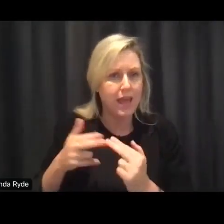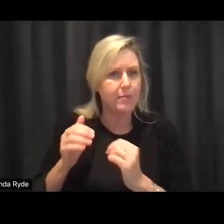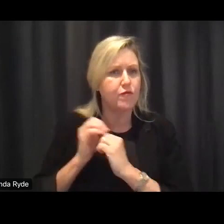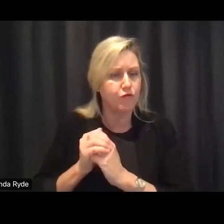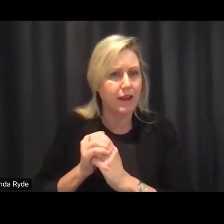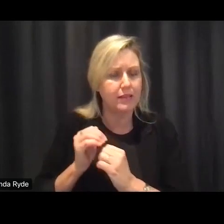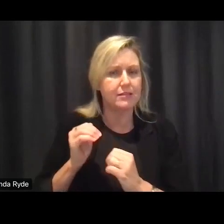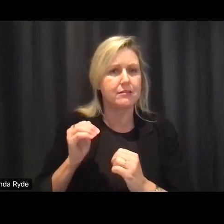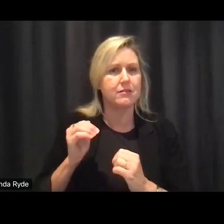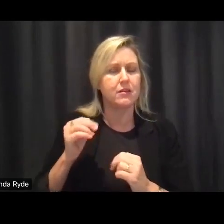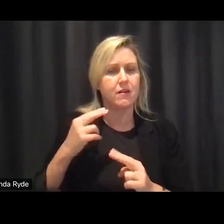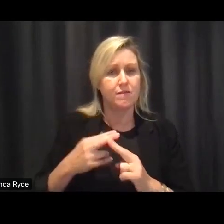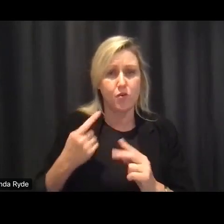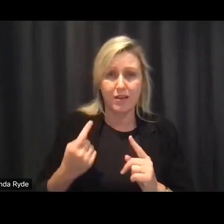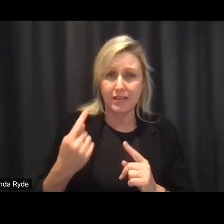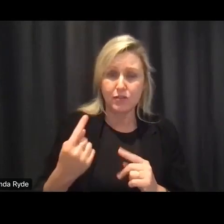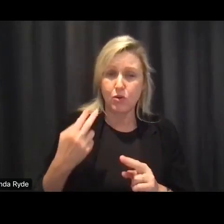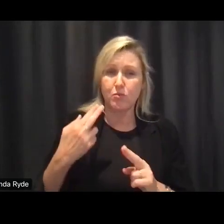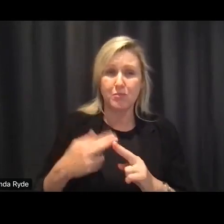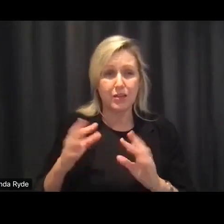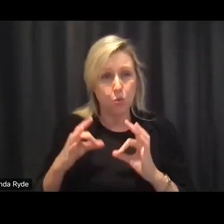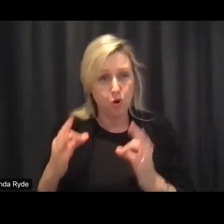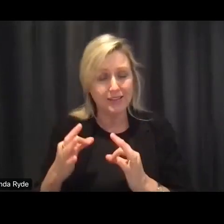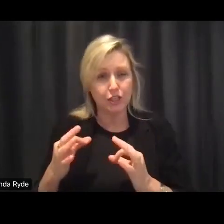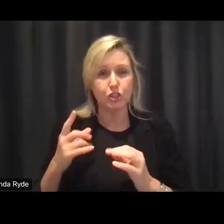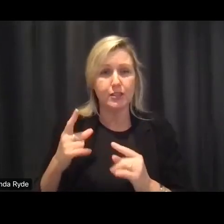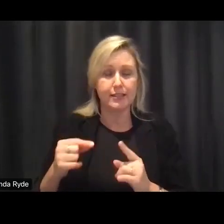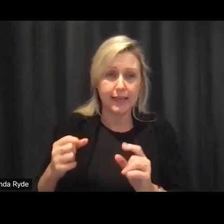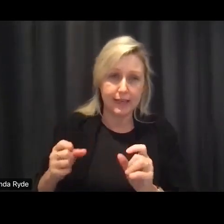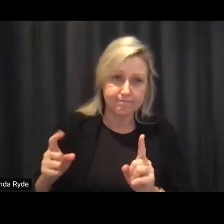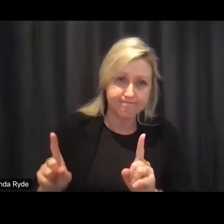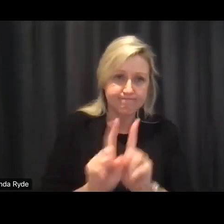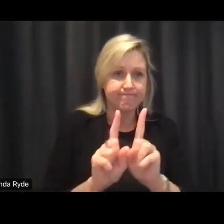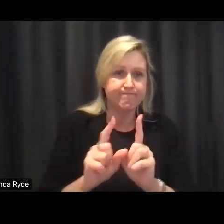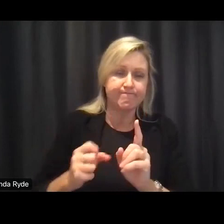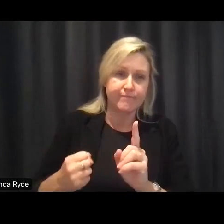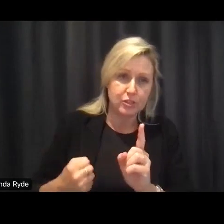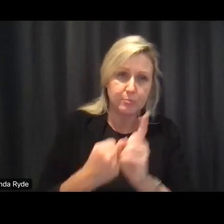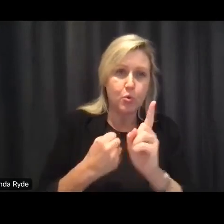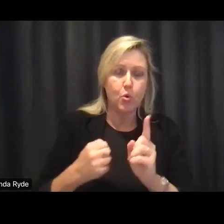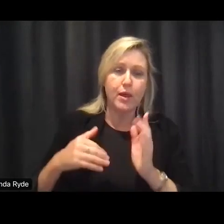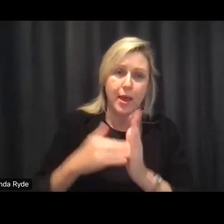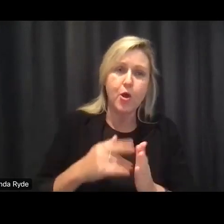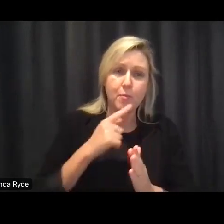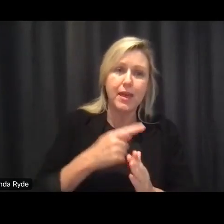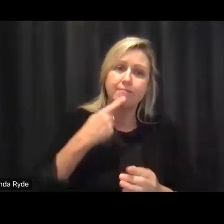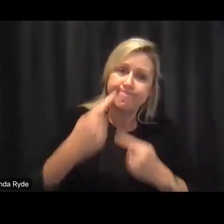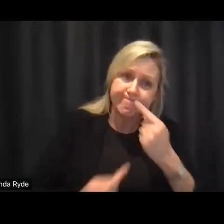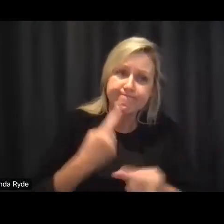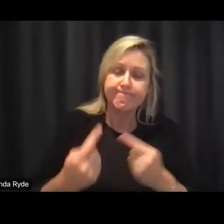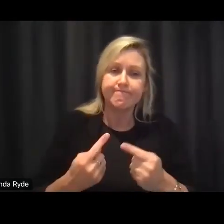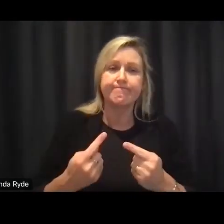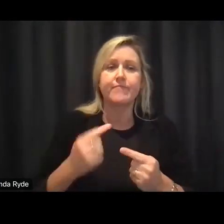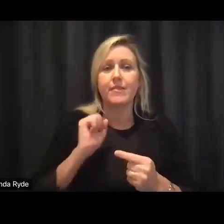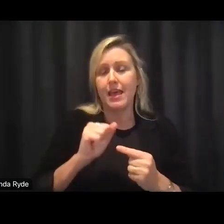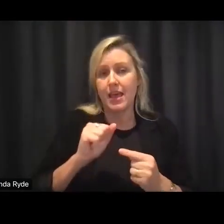a systemic level who can articulate with them support them to express their point of view and have whatever it